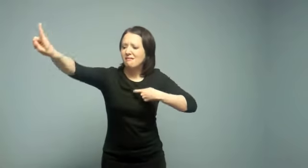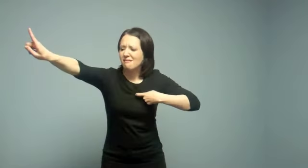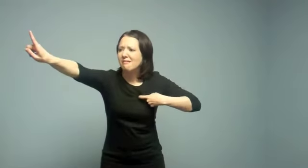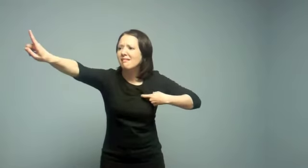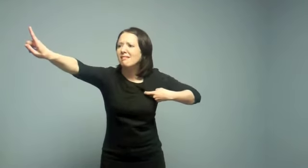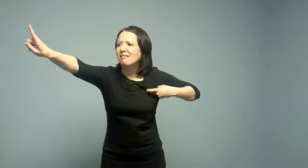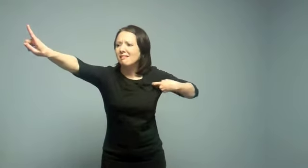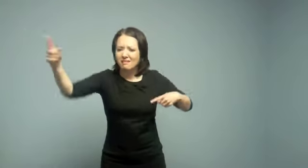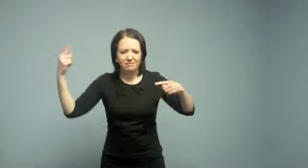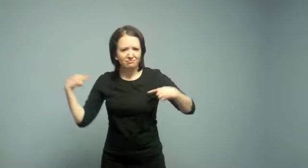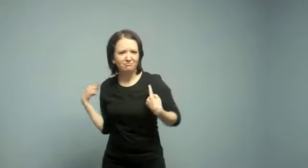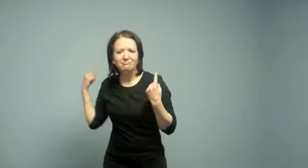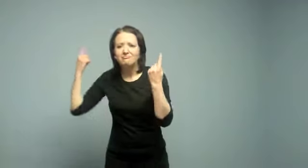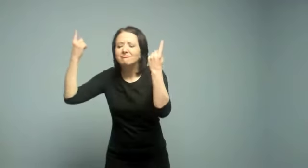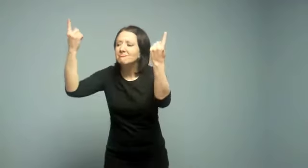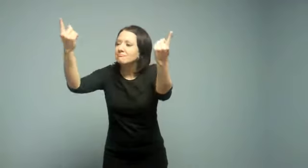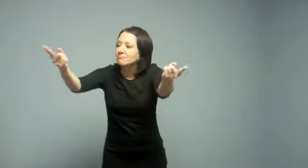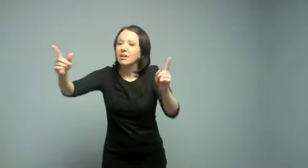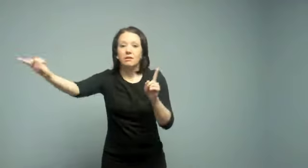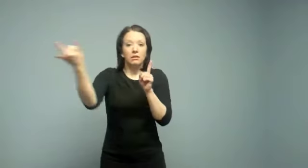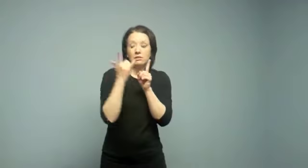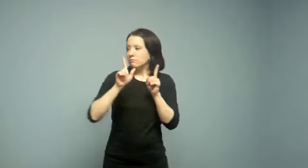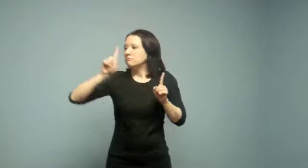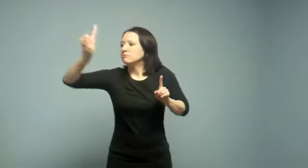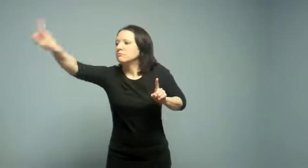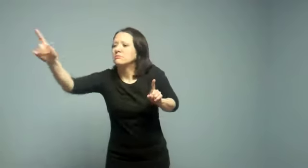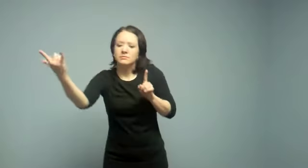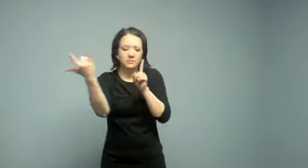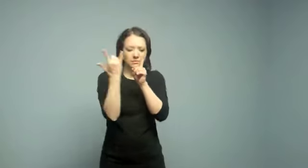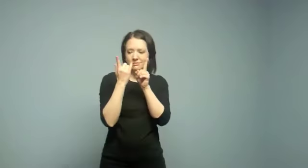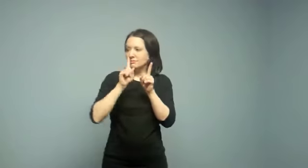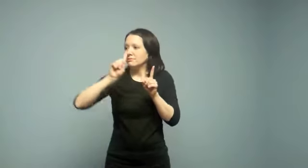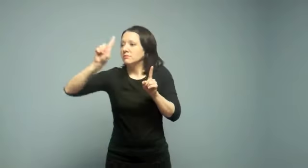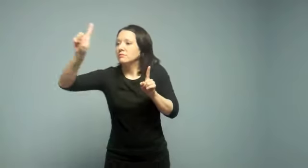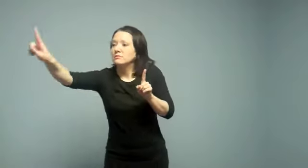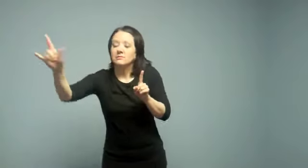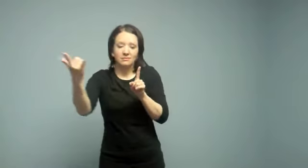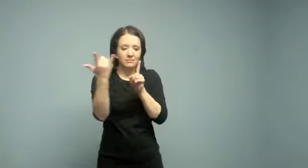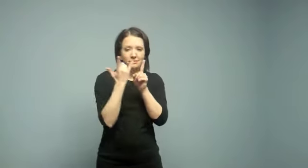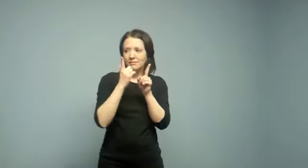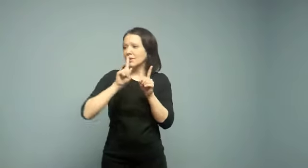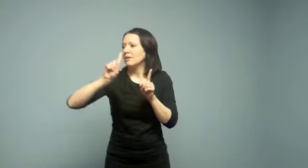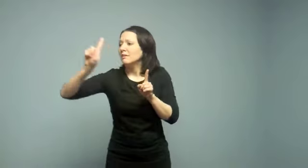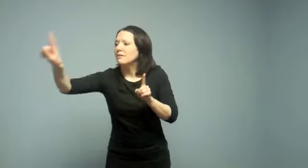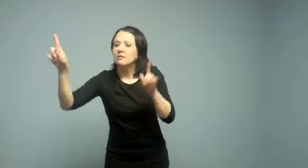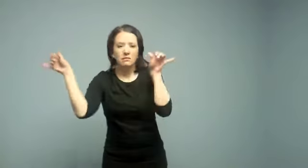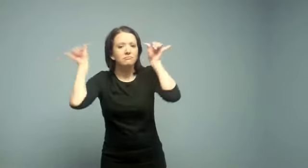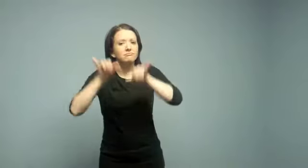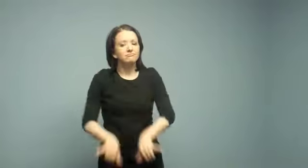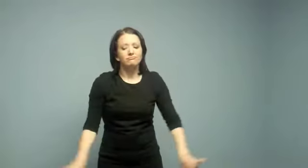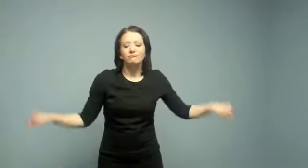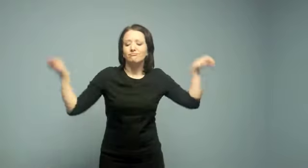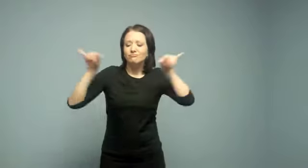taken its toll on me, she said goodbye to any time before,